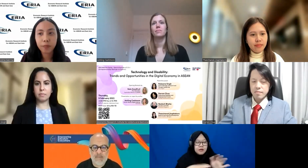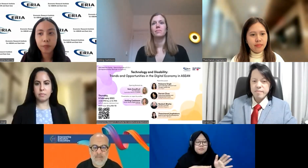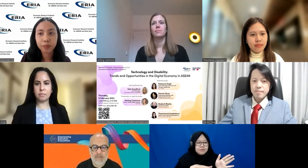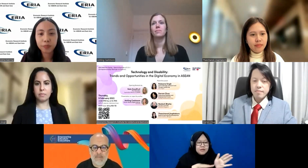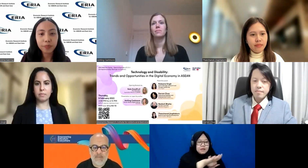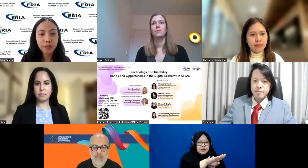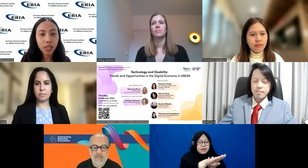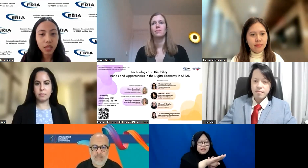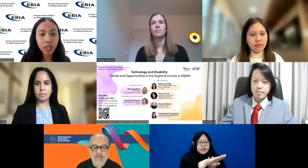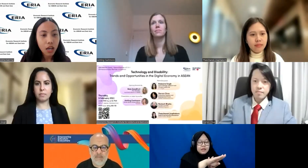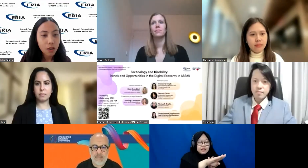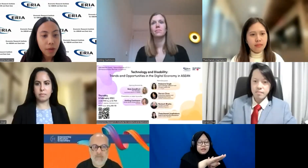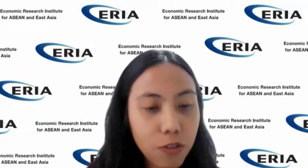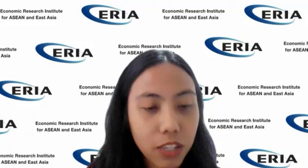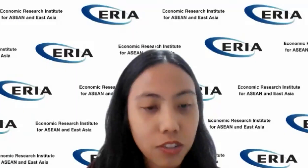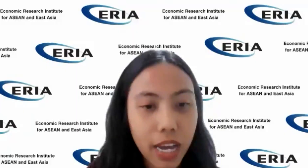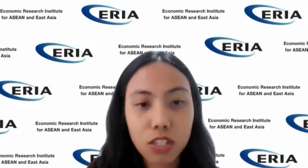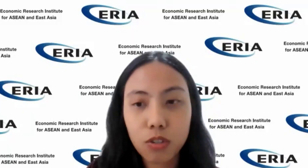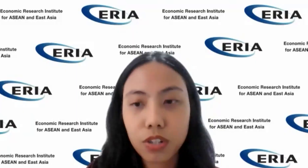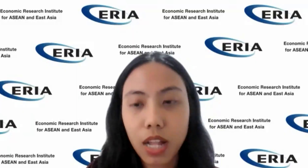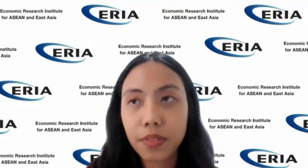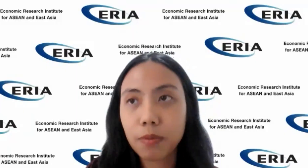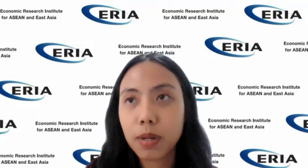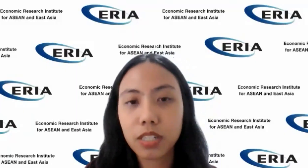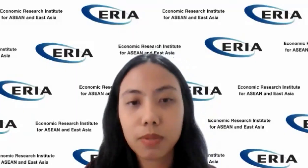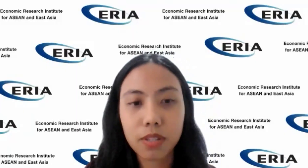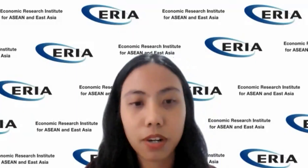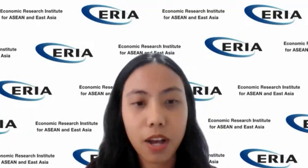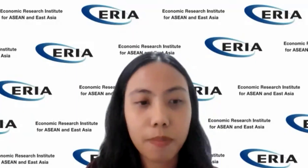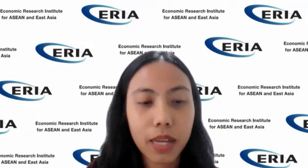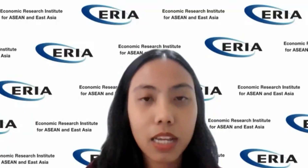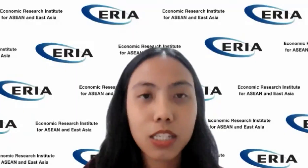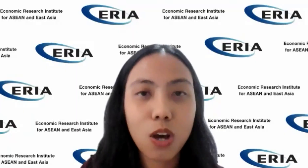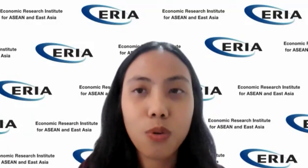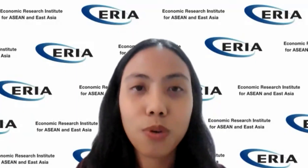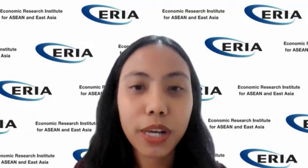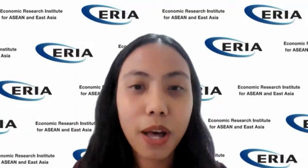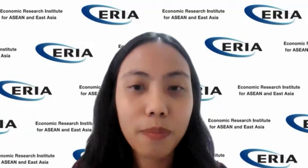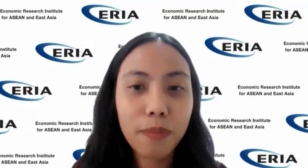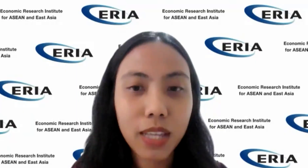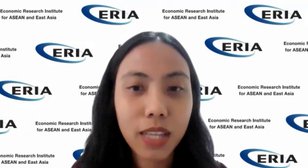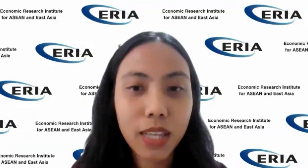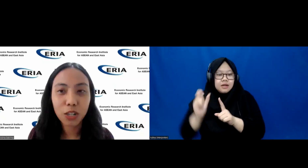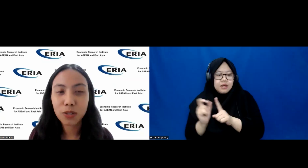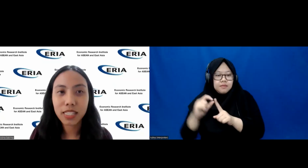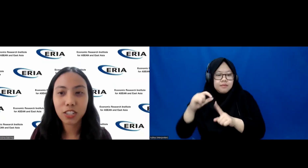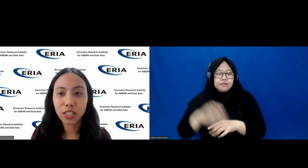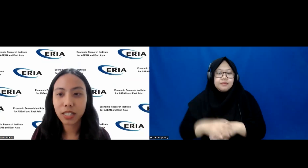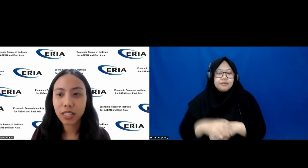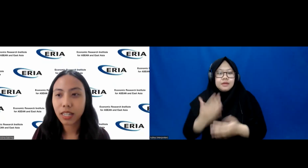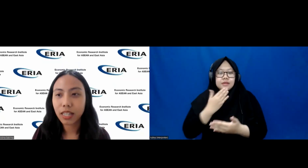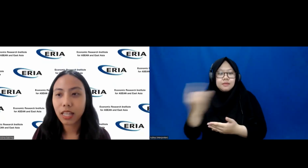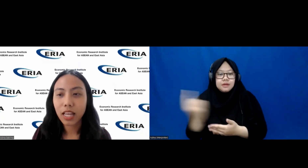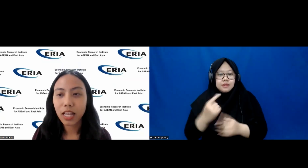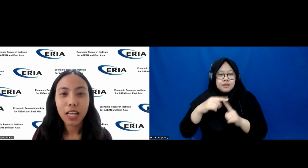manufacturer and a social entrepreneurship startup. So we welcome Tan Chanok to this session.